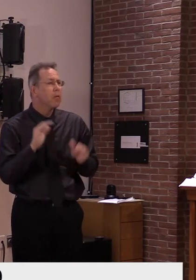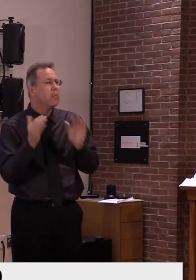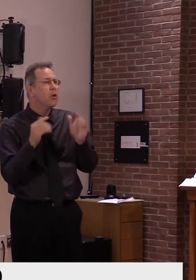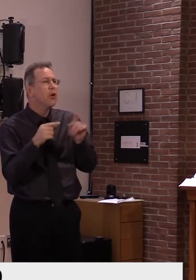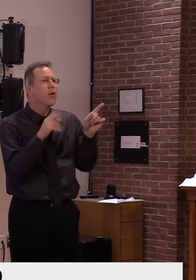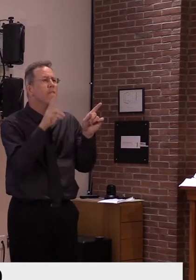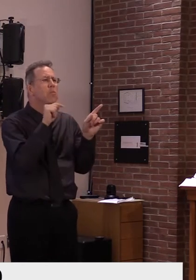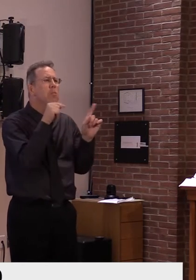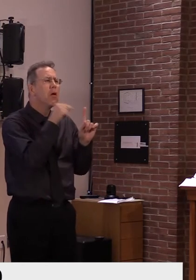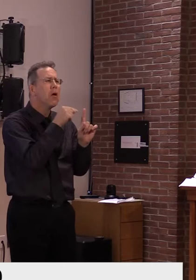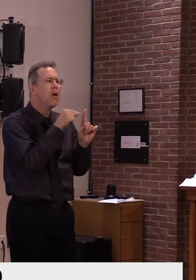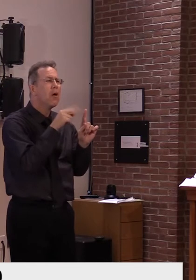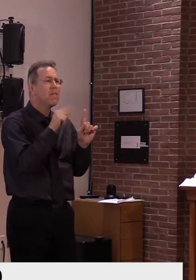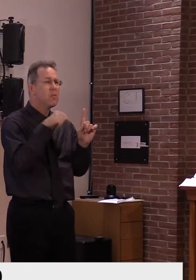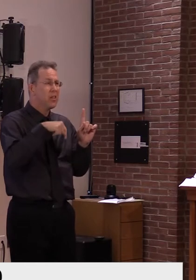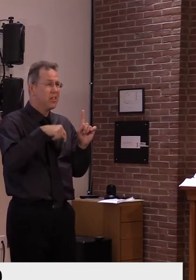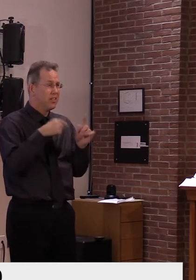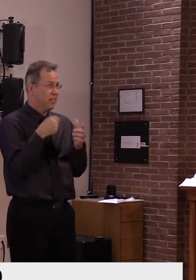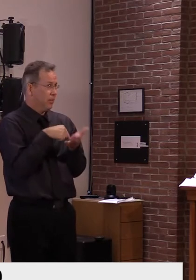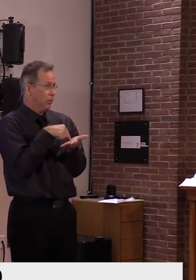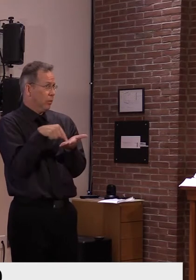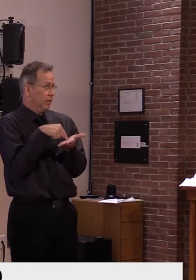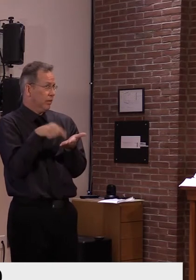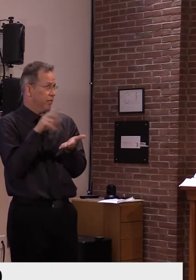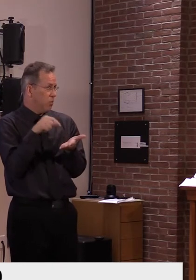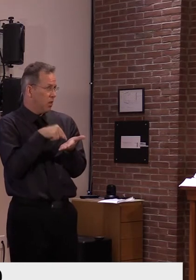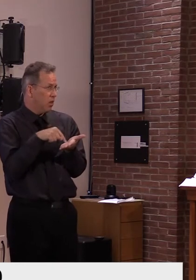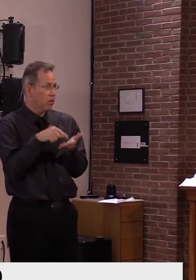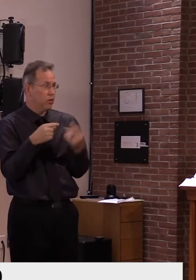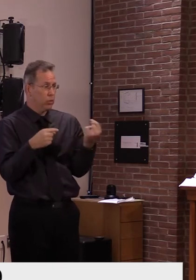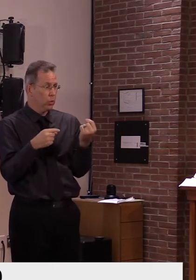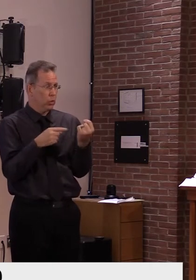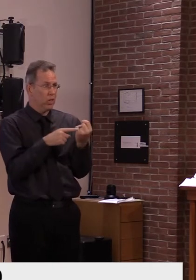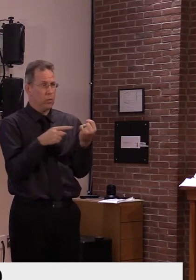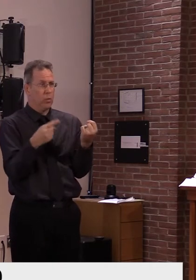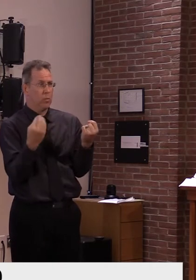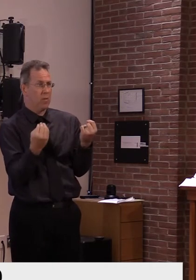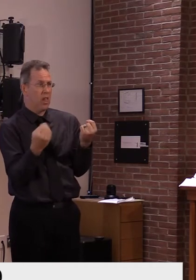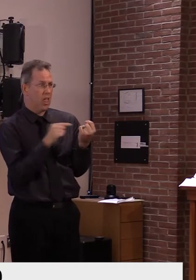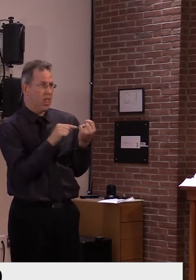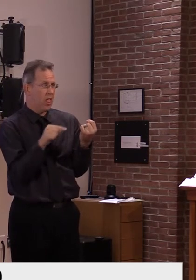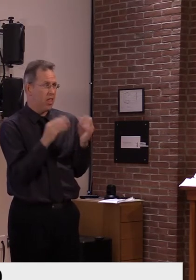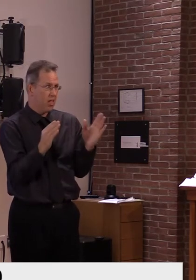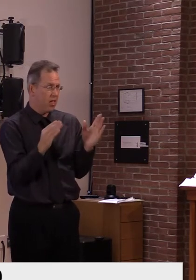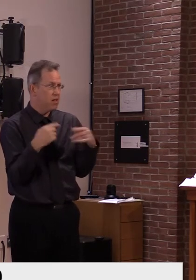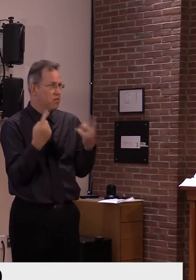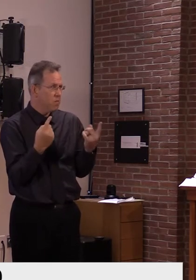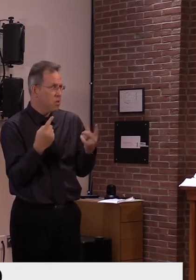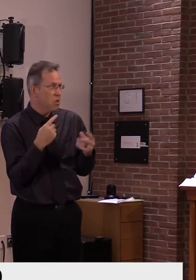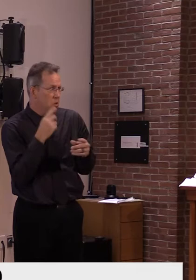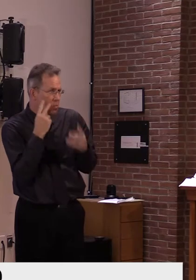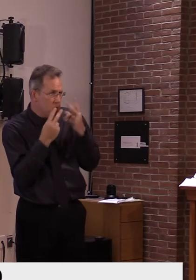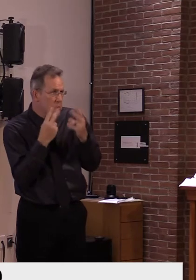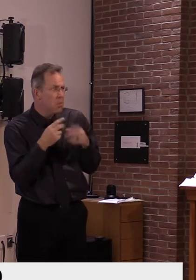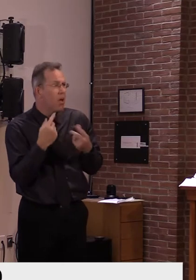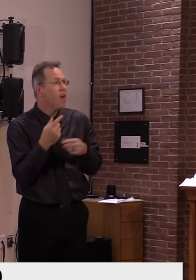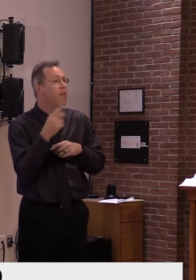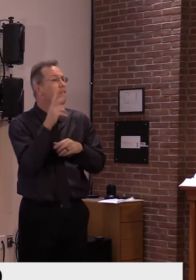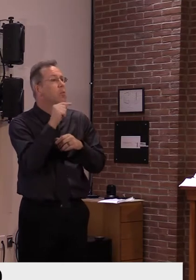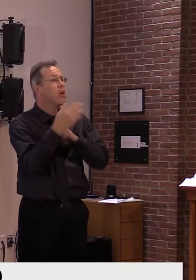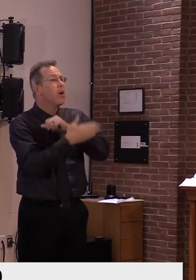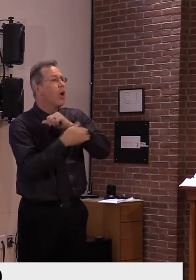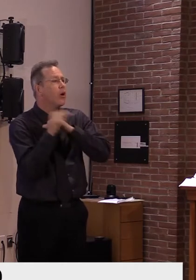example, measured from Tuesday to Monday was the first week that we had a case in every single one of Vermont's 14 counties.